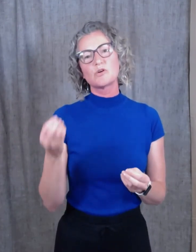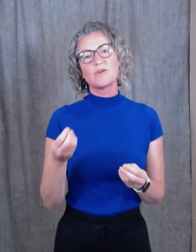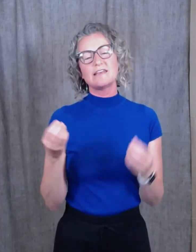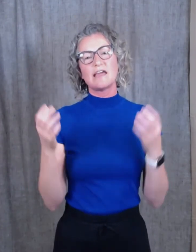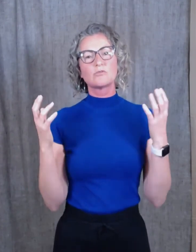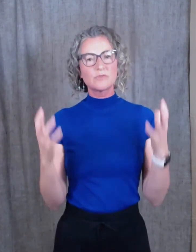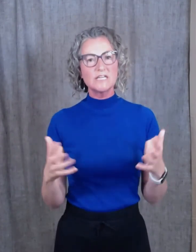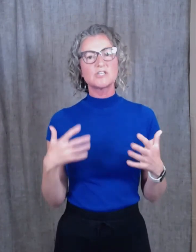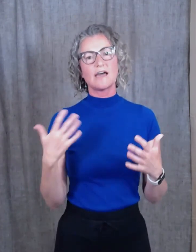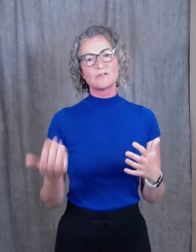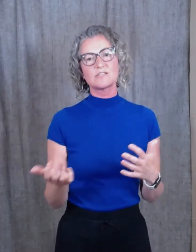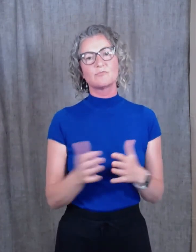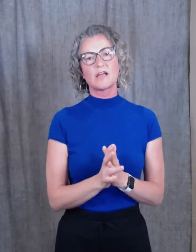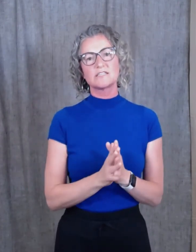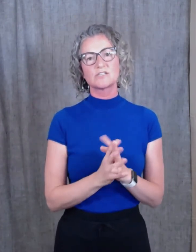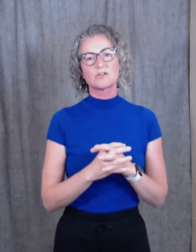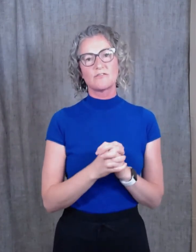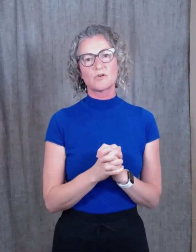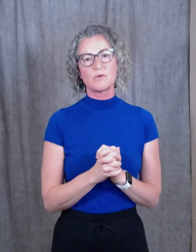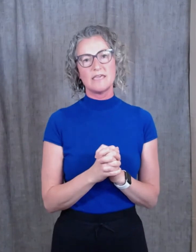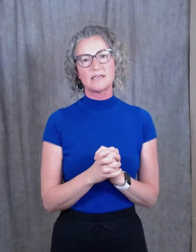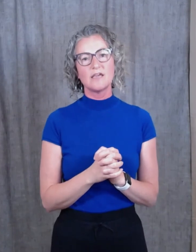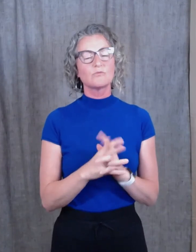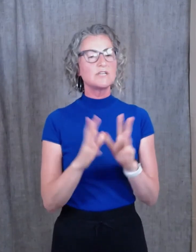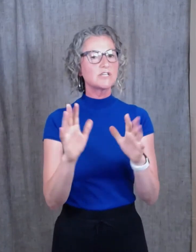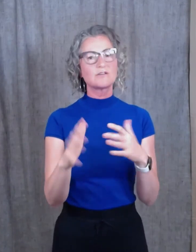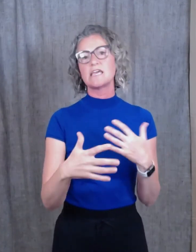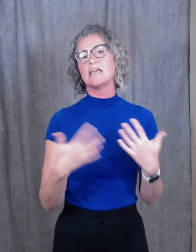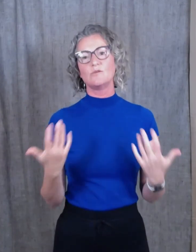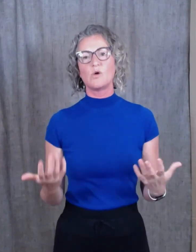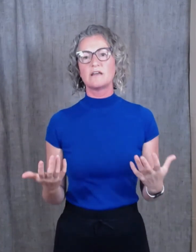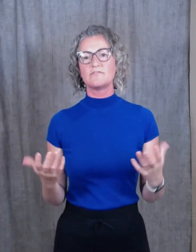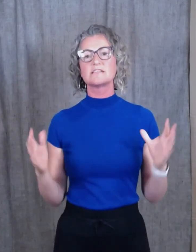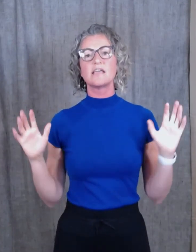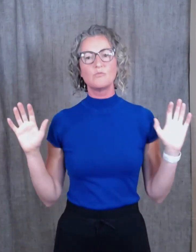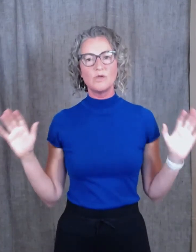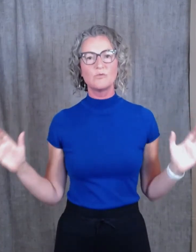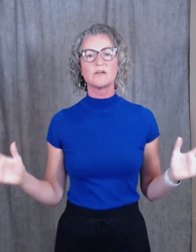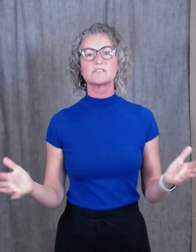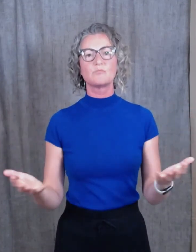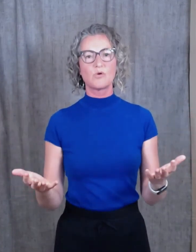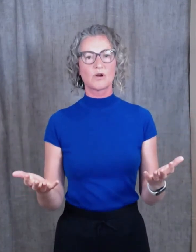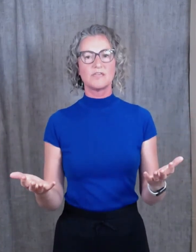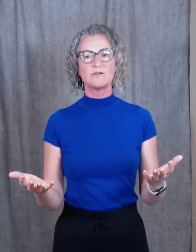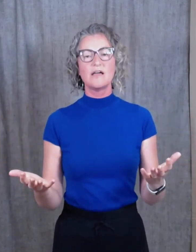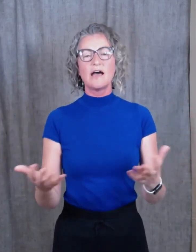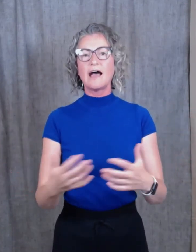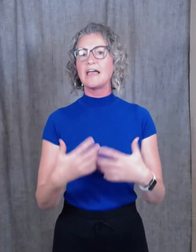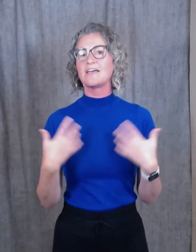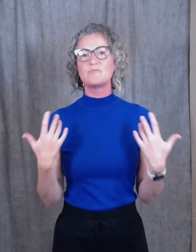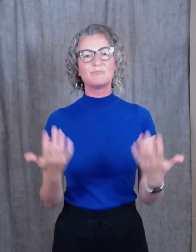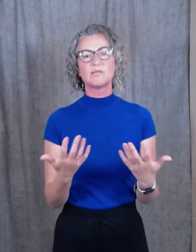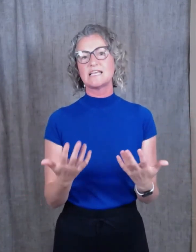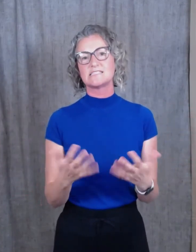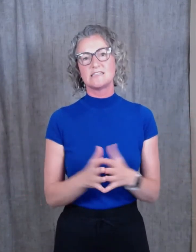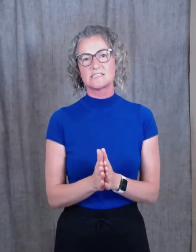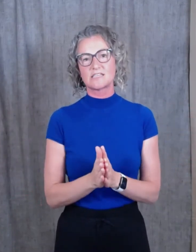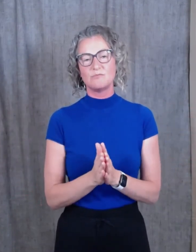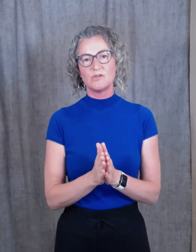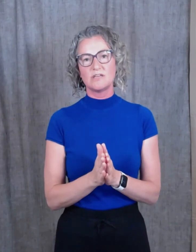right now, reach out to the practitioner of the week, reach out to any one of us, and we will support you. I have been blessed in this community.